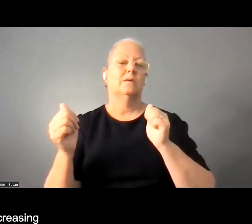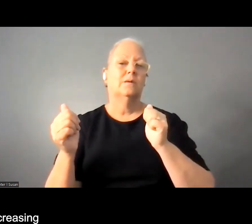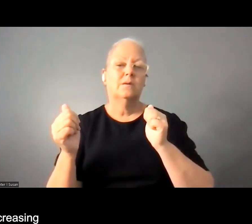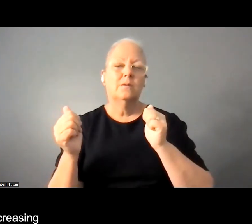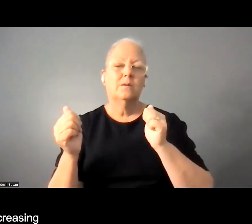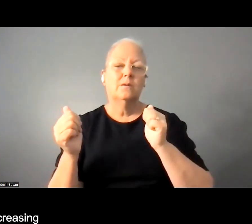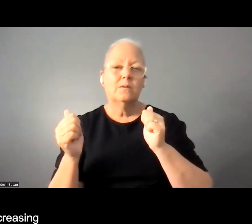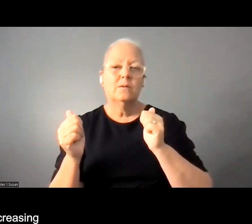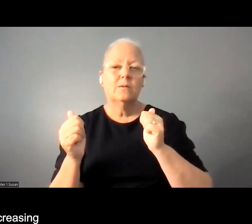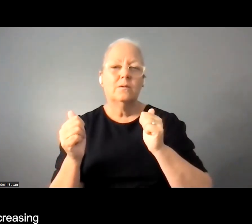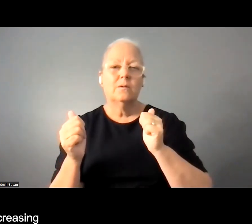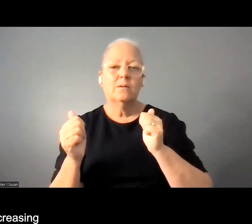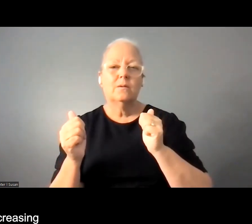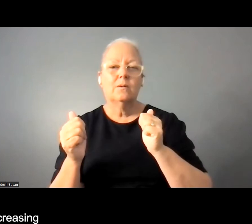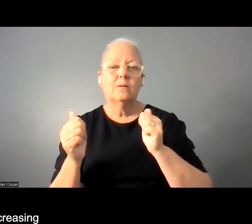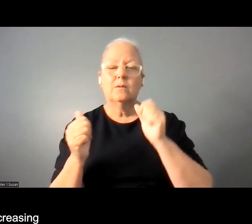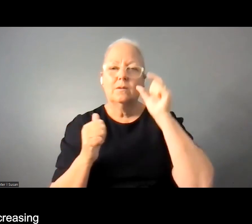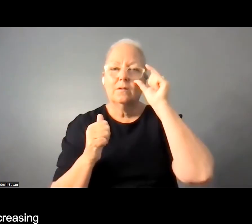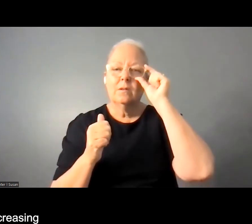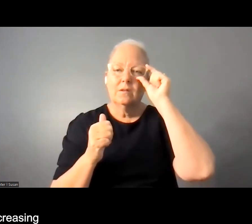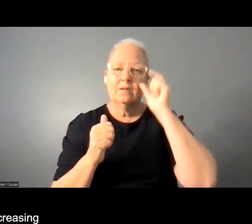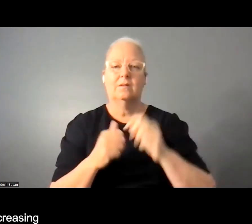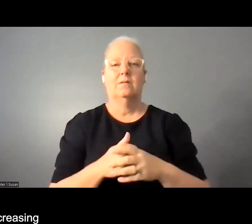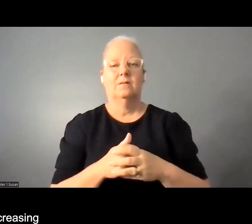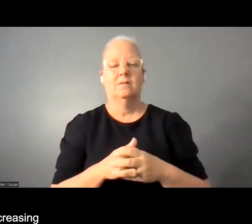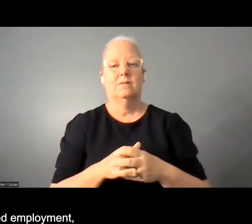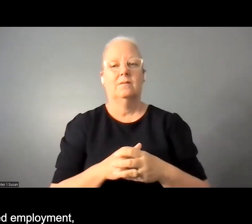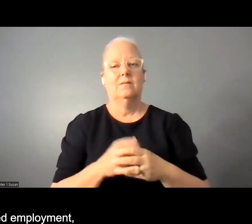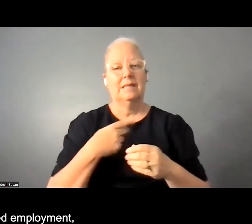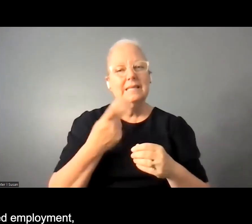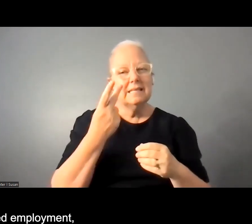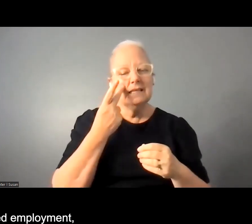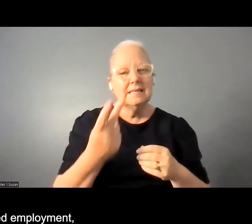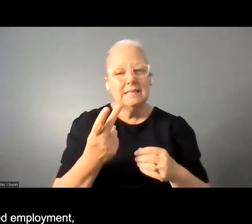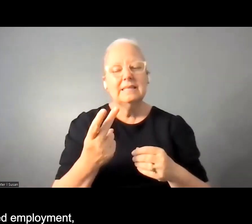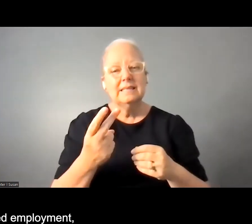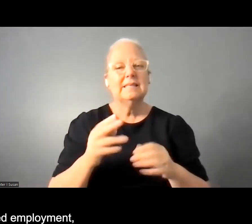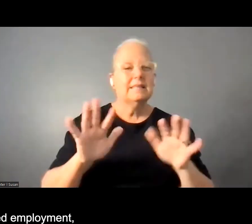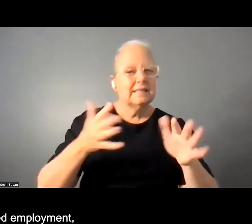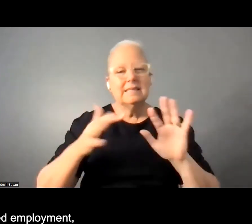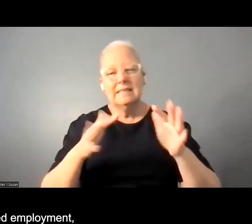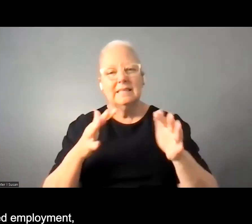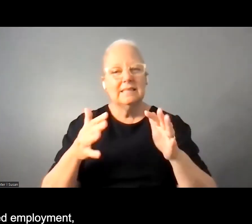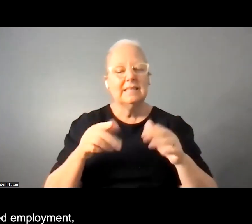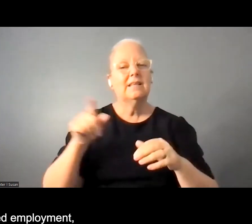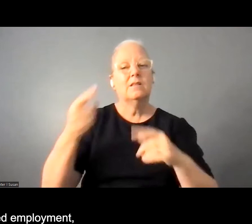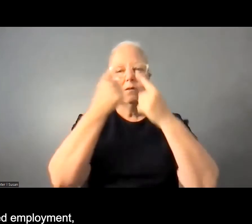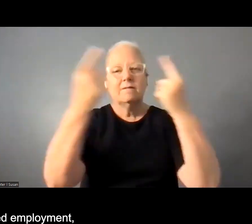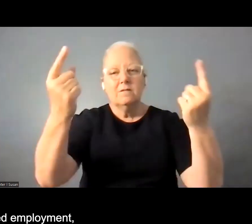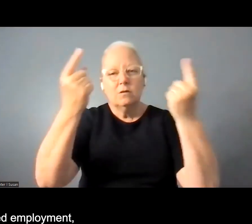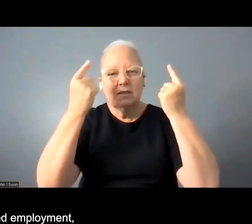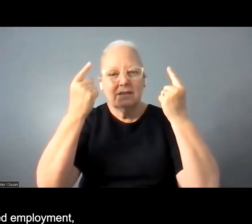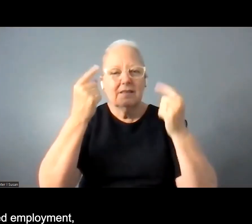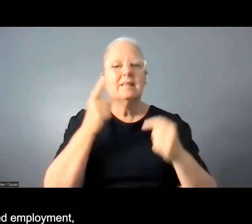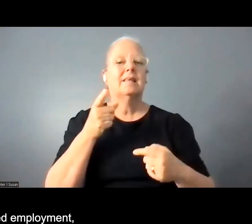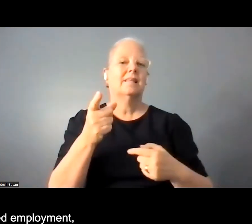is this increasing kind of propensity to promoting supported employment